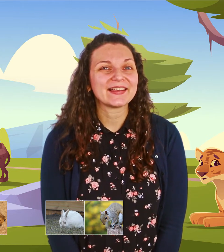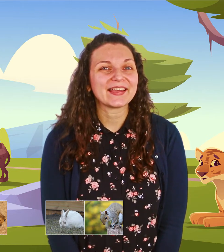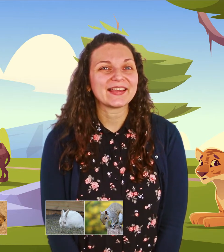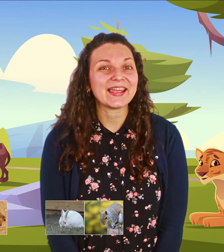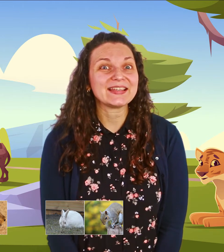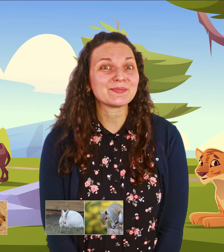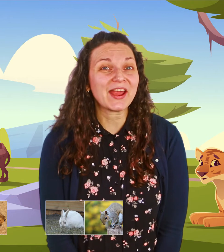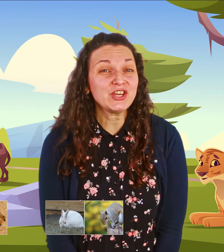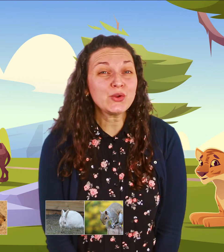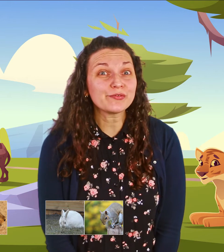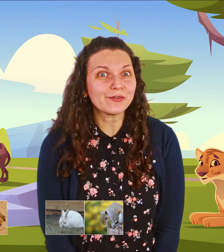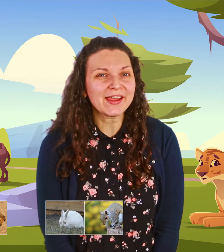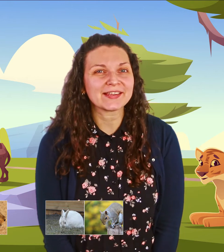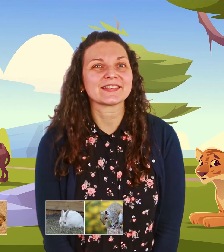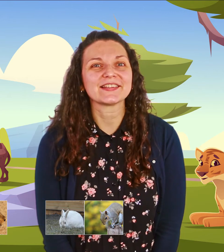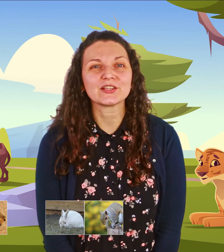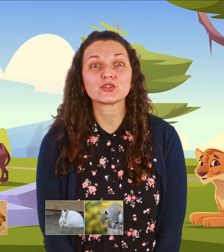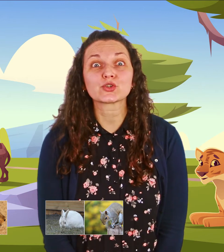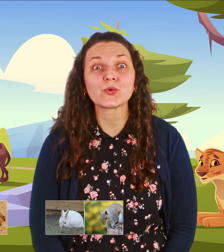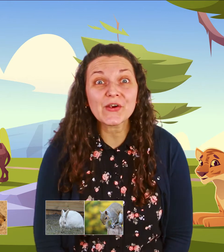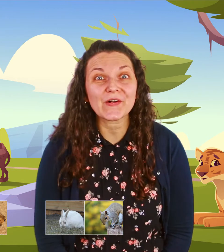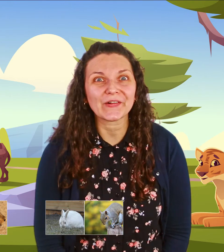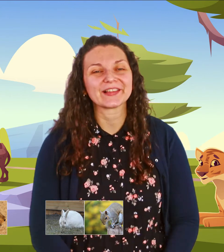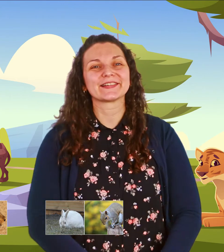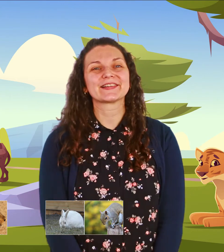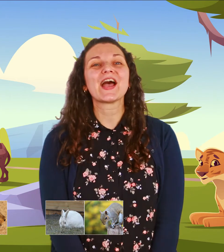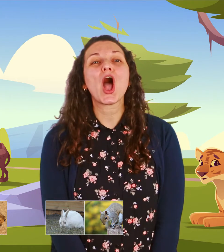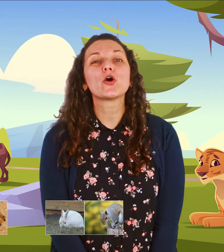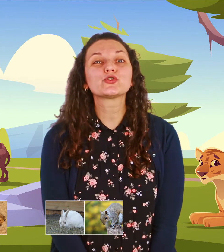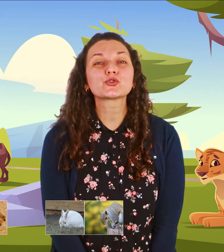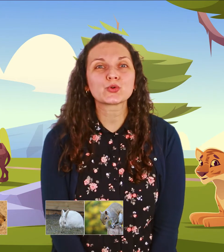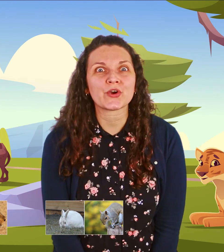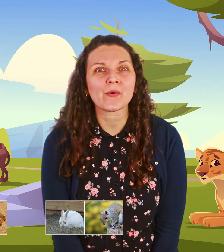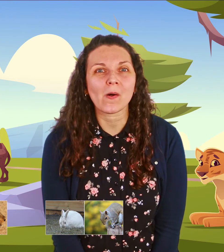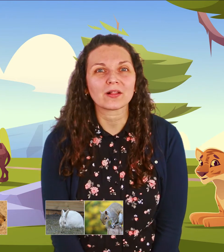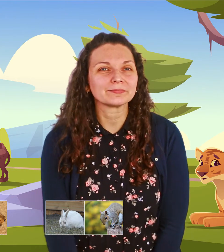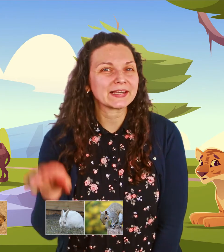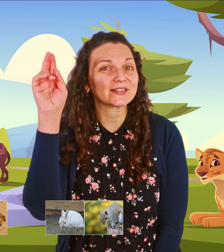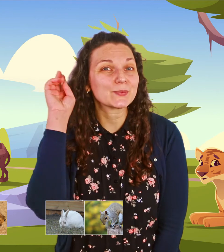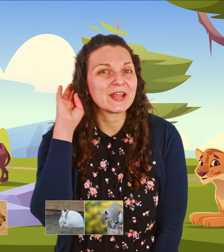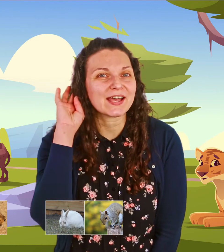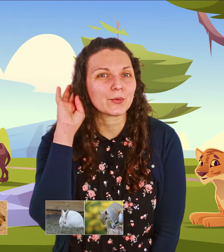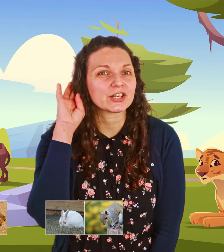It's my new friend, the squirrel. Squirrel. Let's repeat that word.